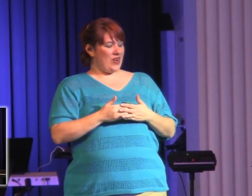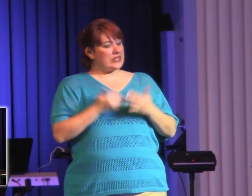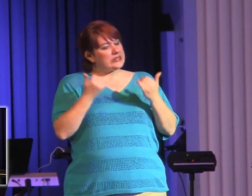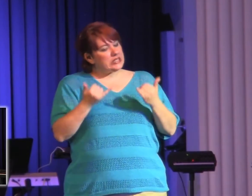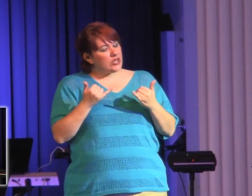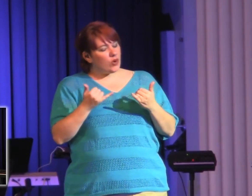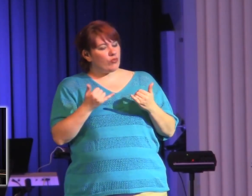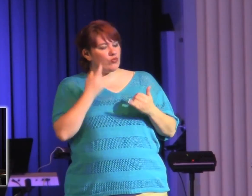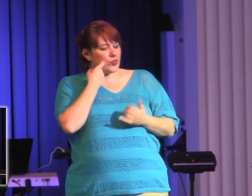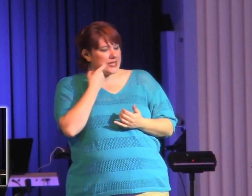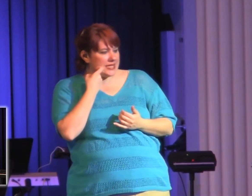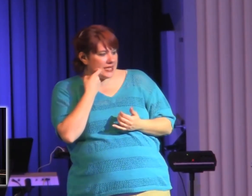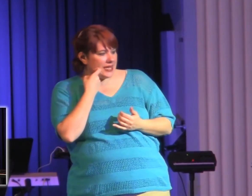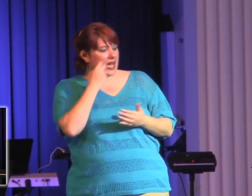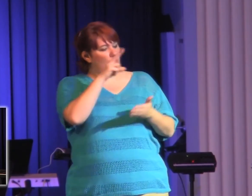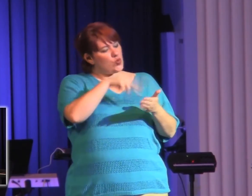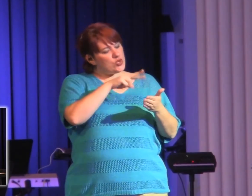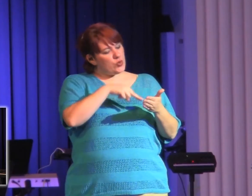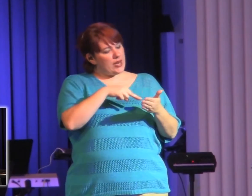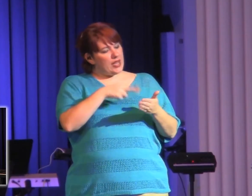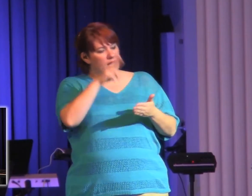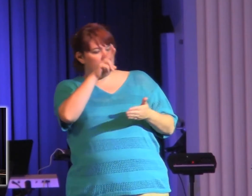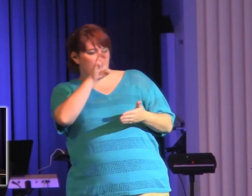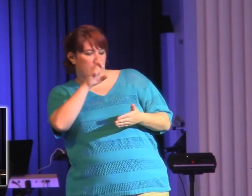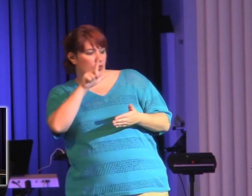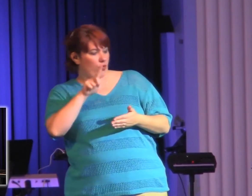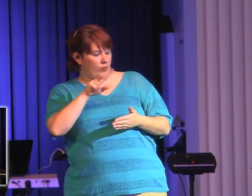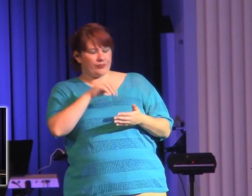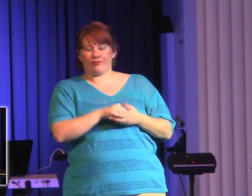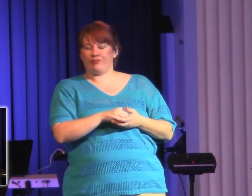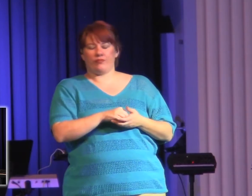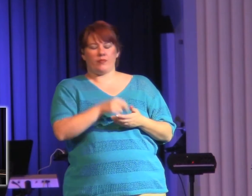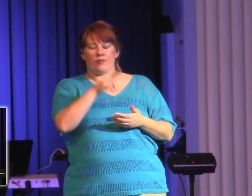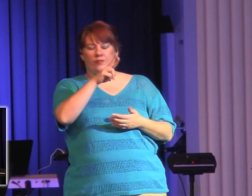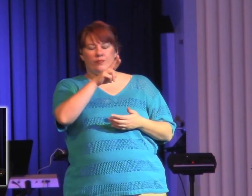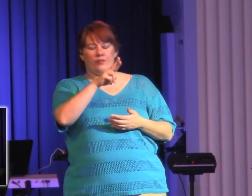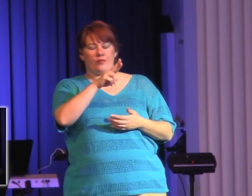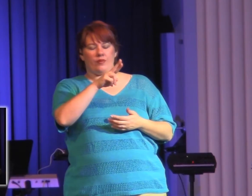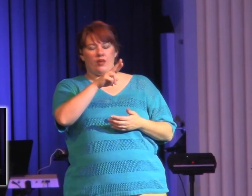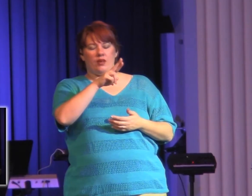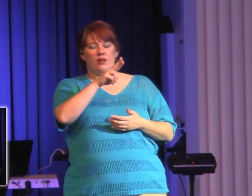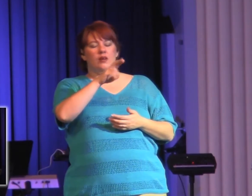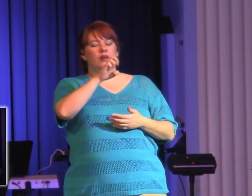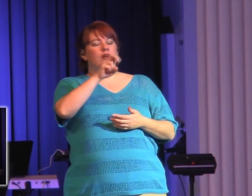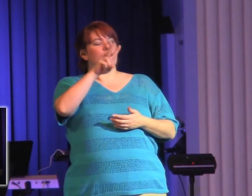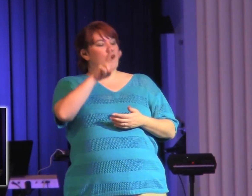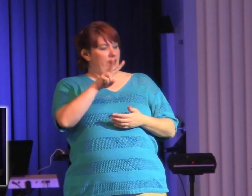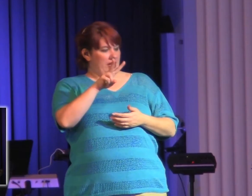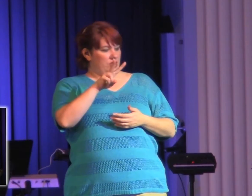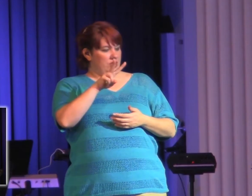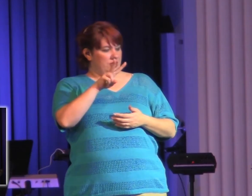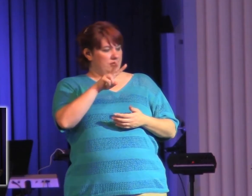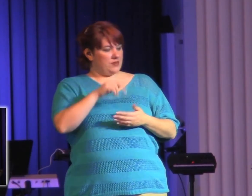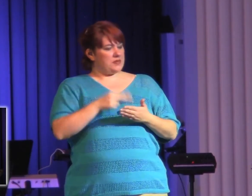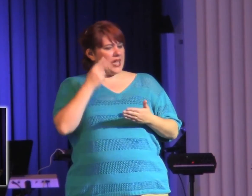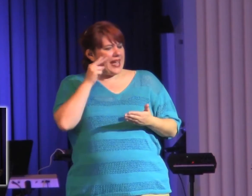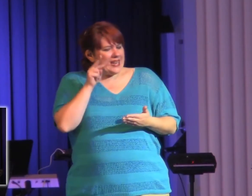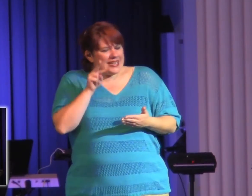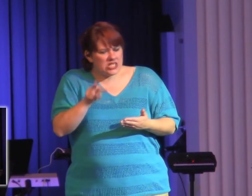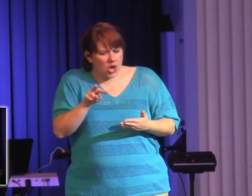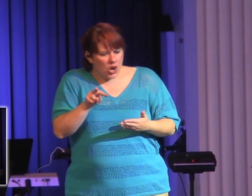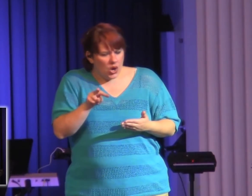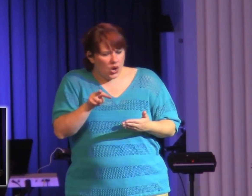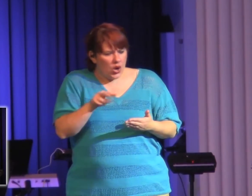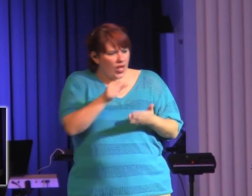was worthy to open the seal. And there was none found worthy. And John is crying and saying, there's no one